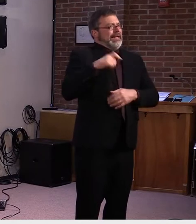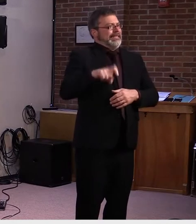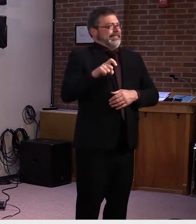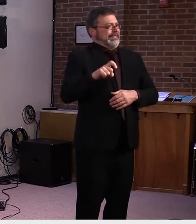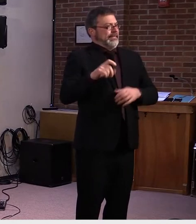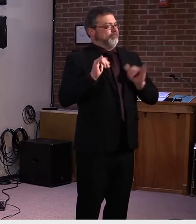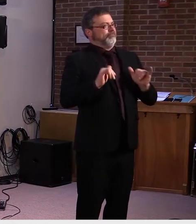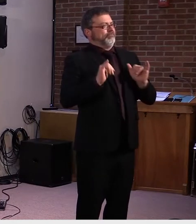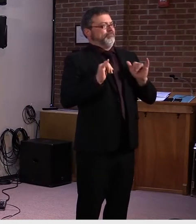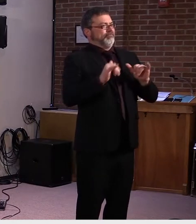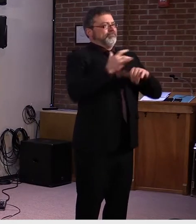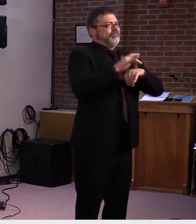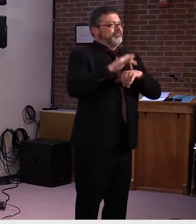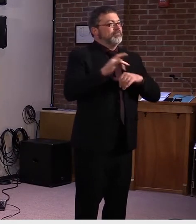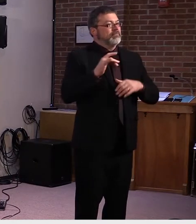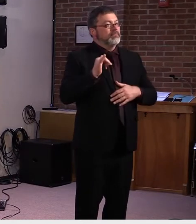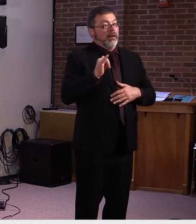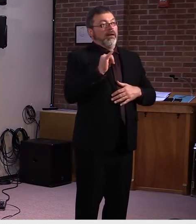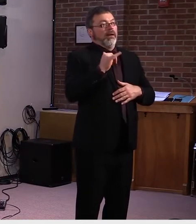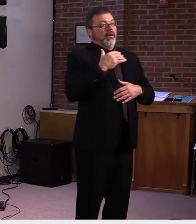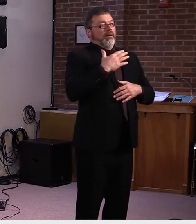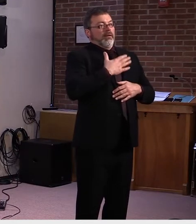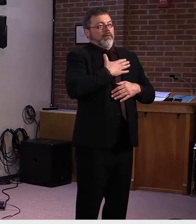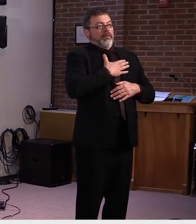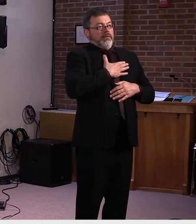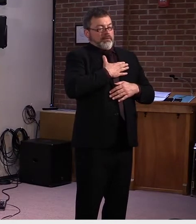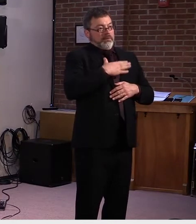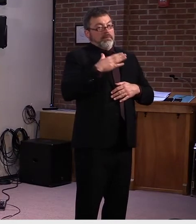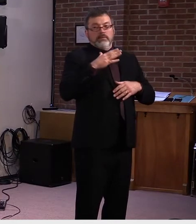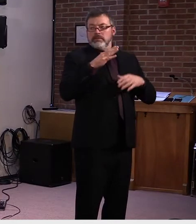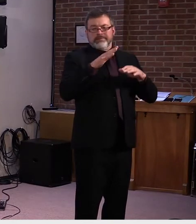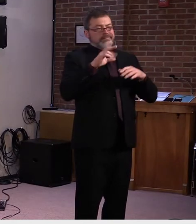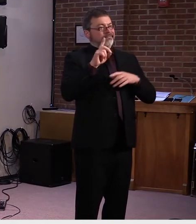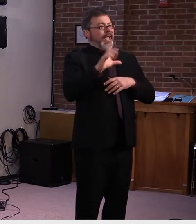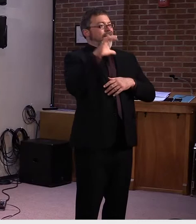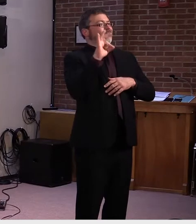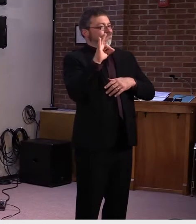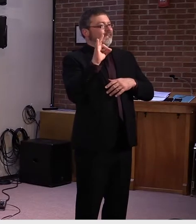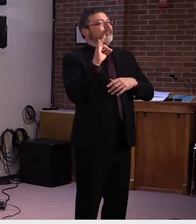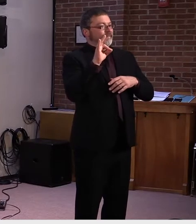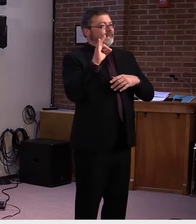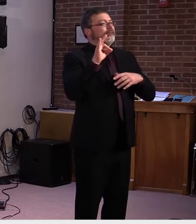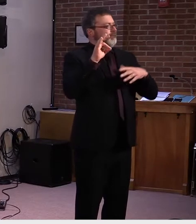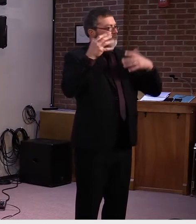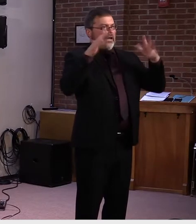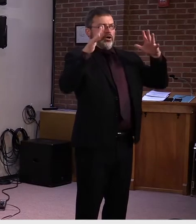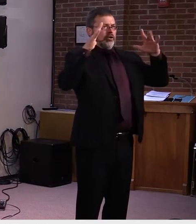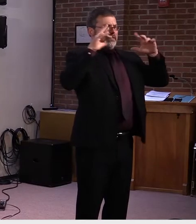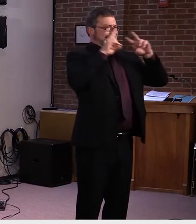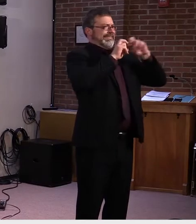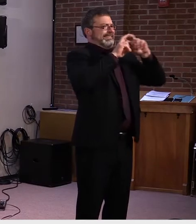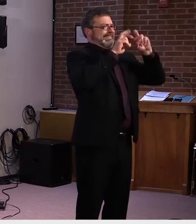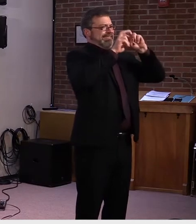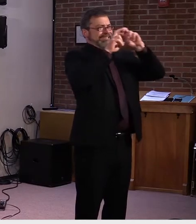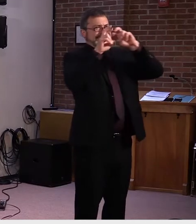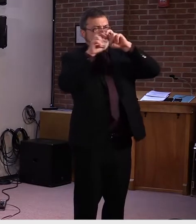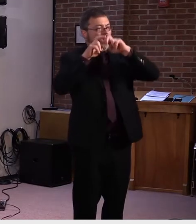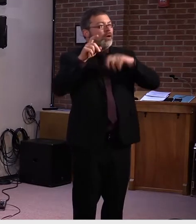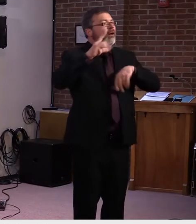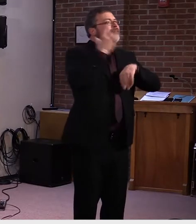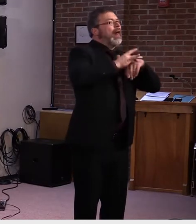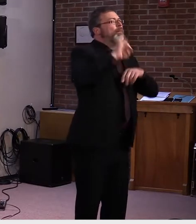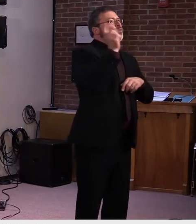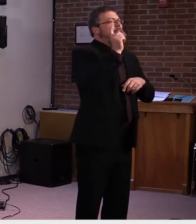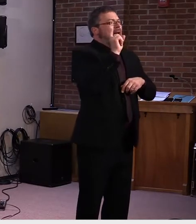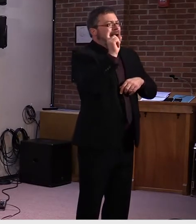working with community partners to get these new child care slots open and available in the next month.